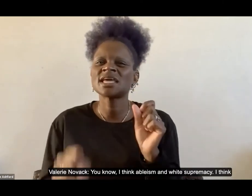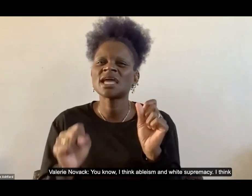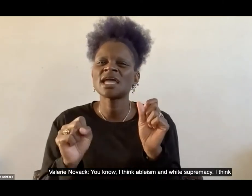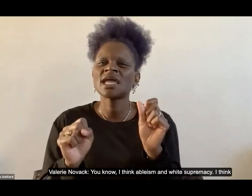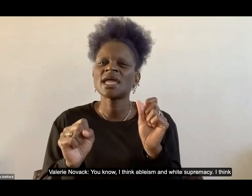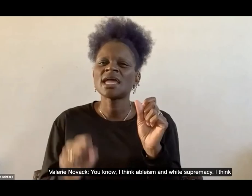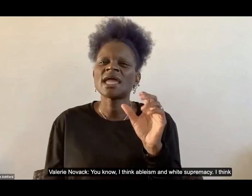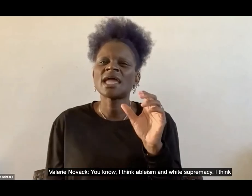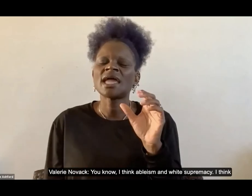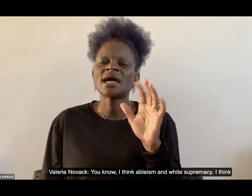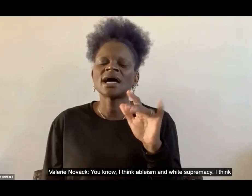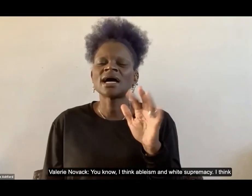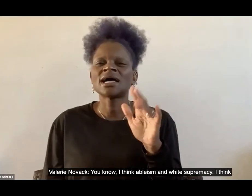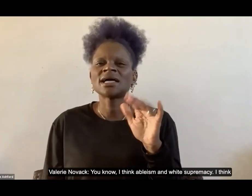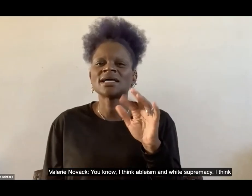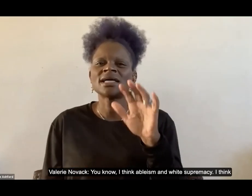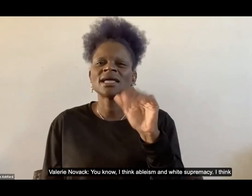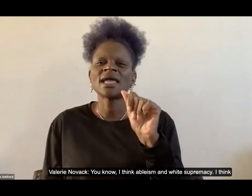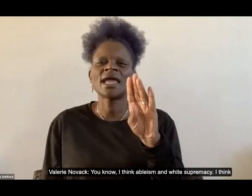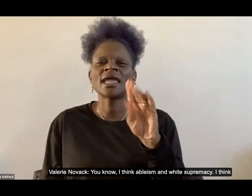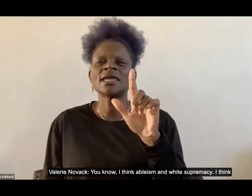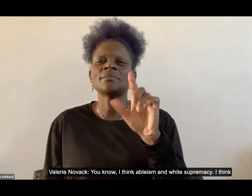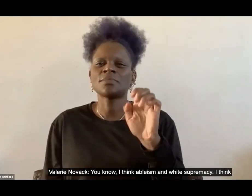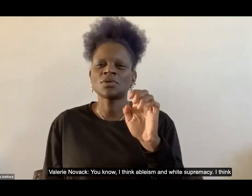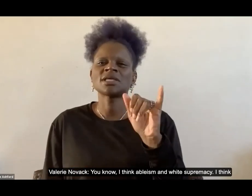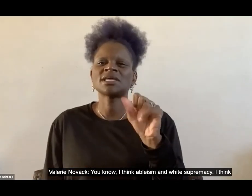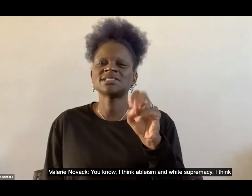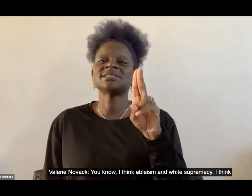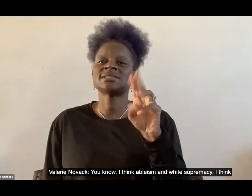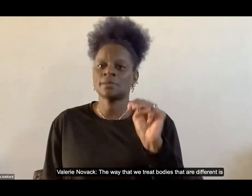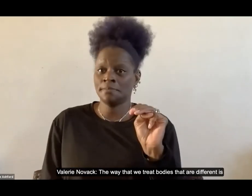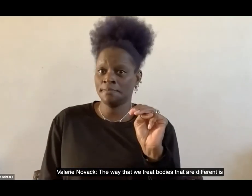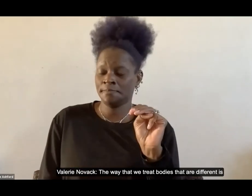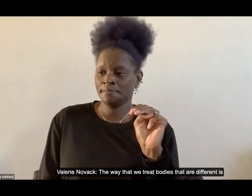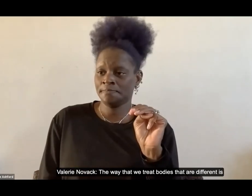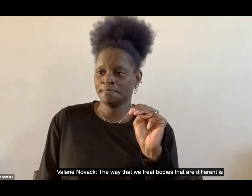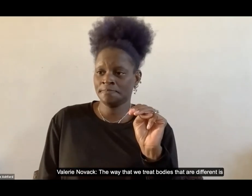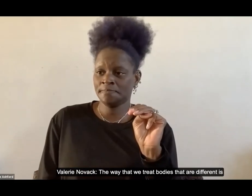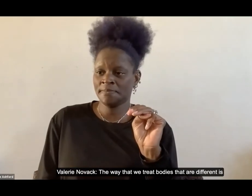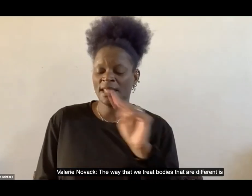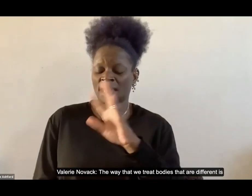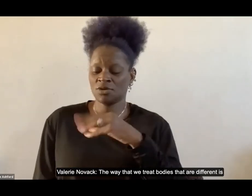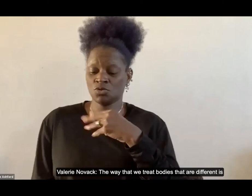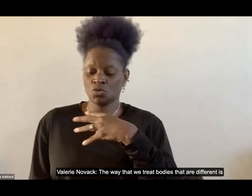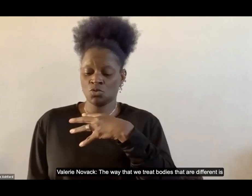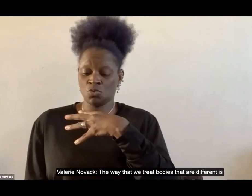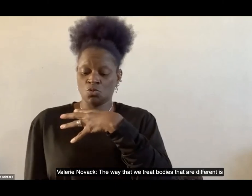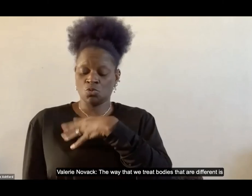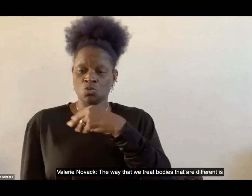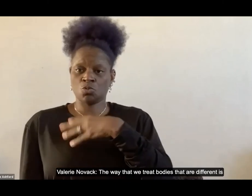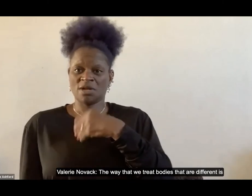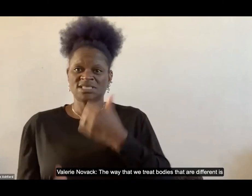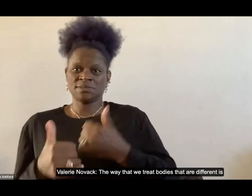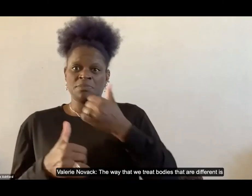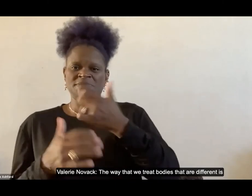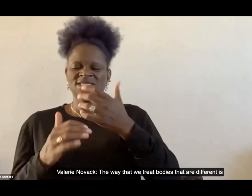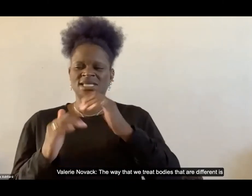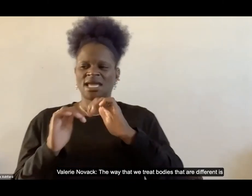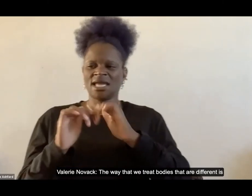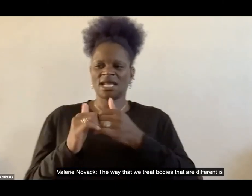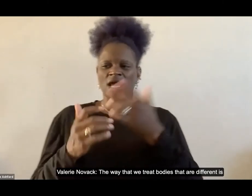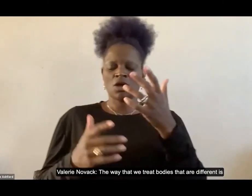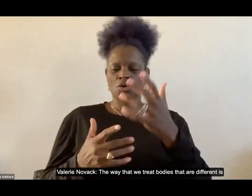white supremacy i think um the way that we treat bodies that are different